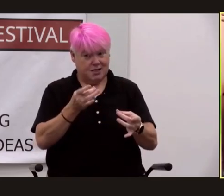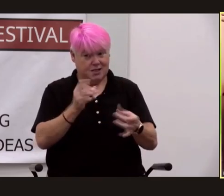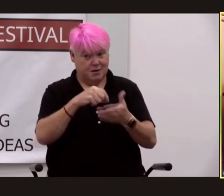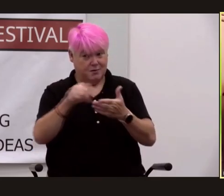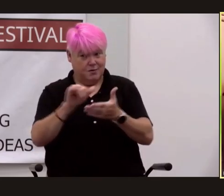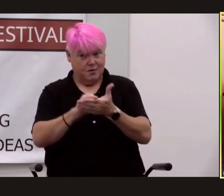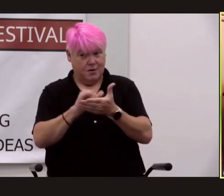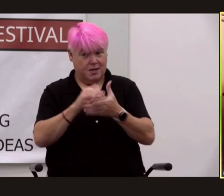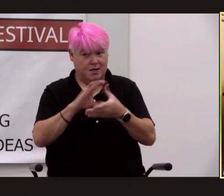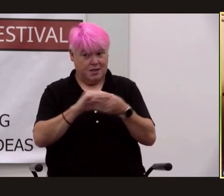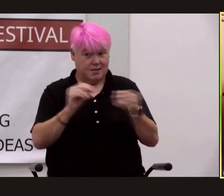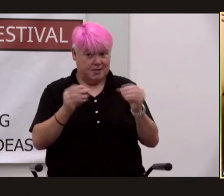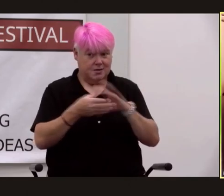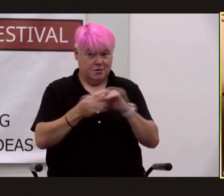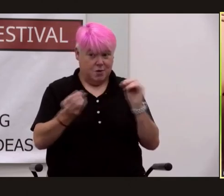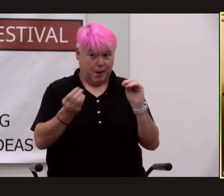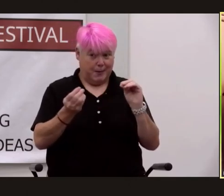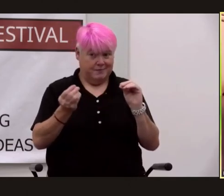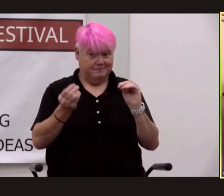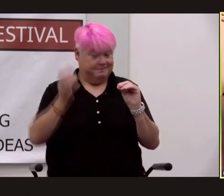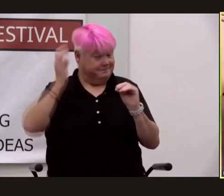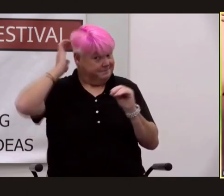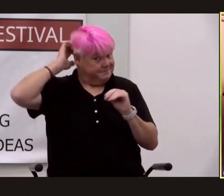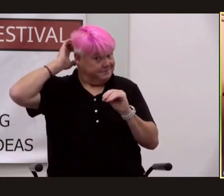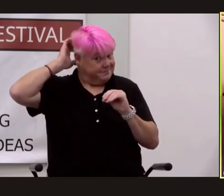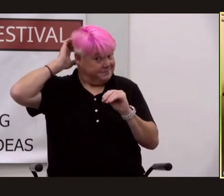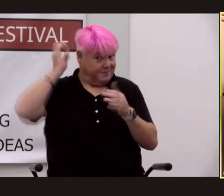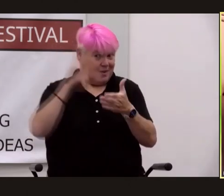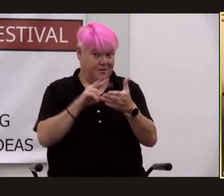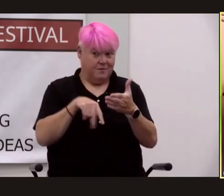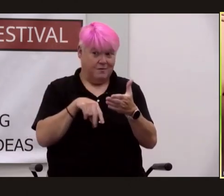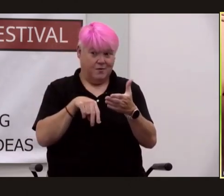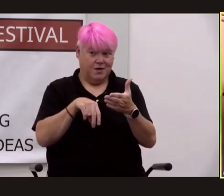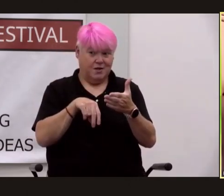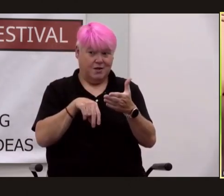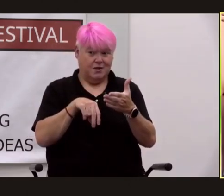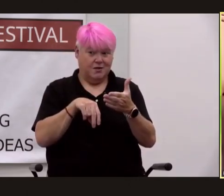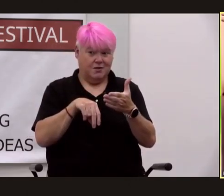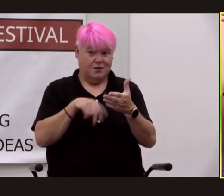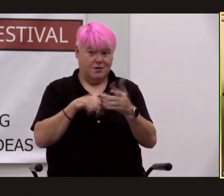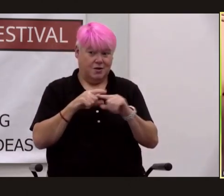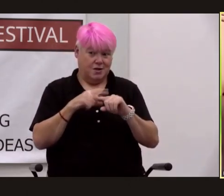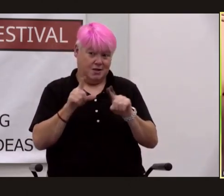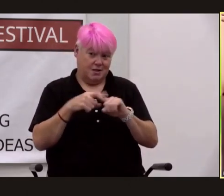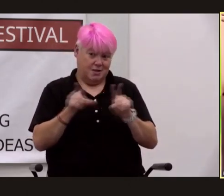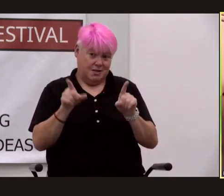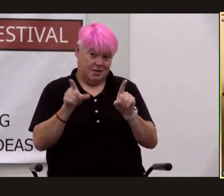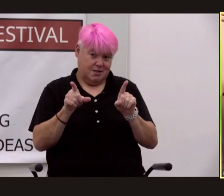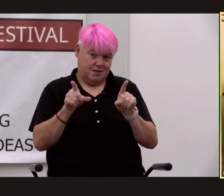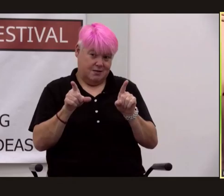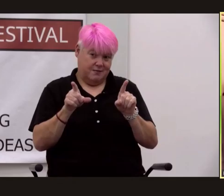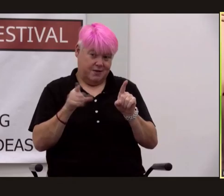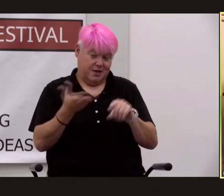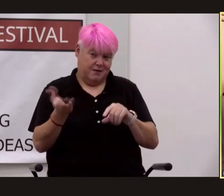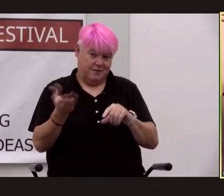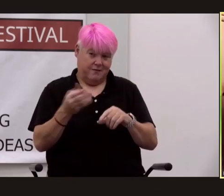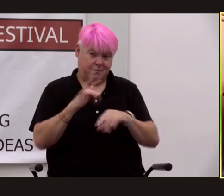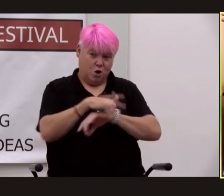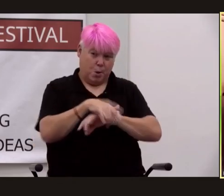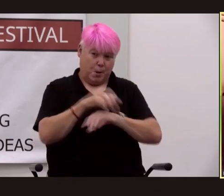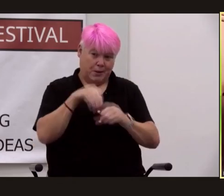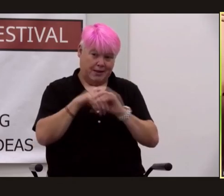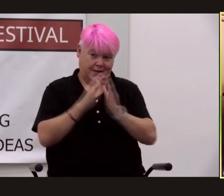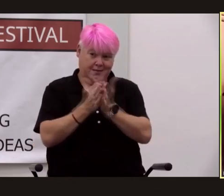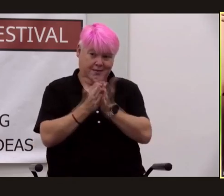story in the oppenheimer alternative but i'm going to read you a a different scene from earlier in the book and i'm hoping